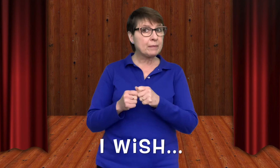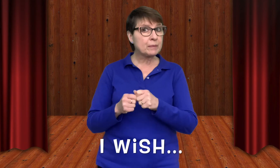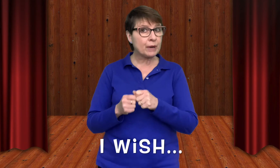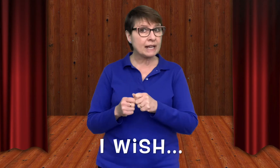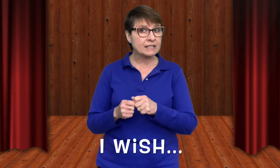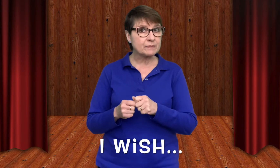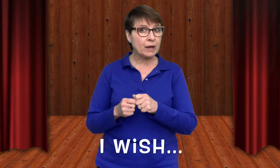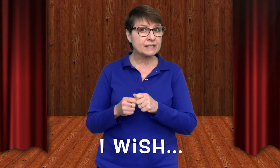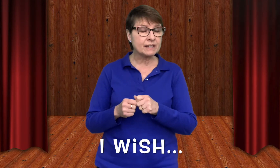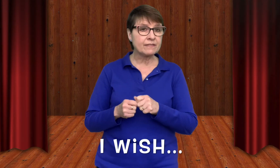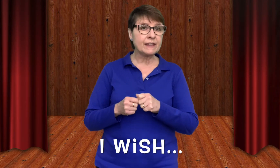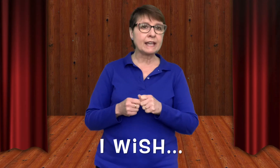to practice positive thinking.